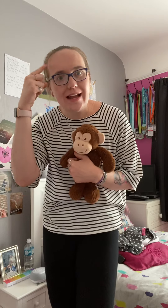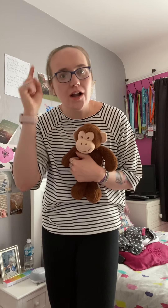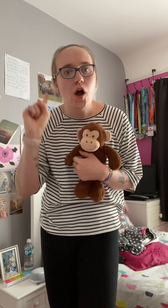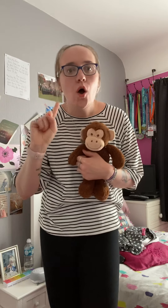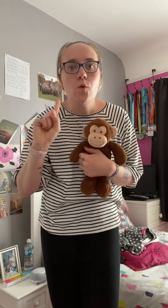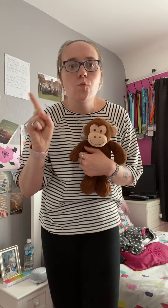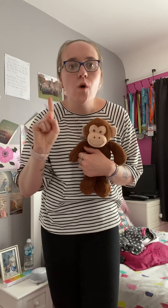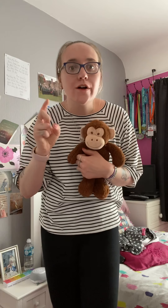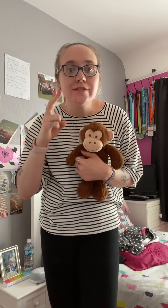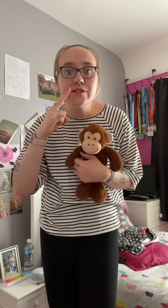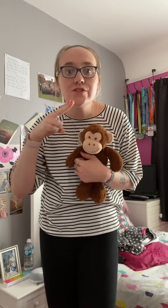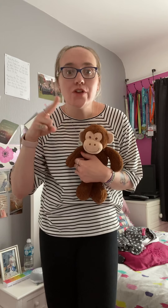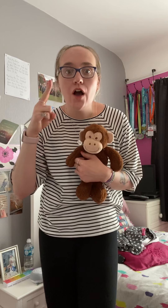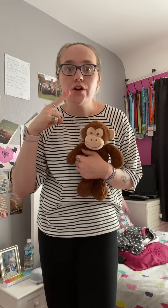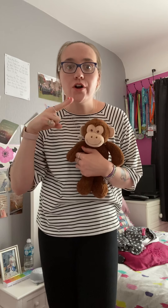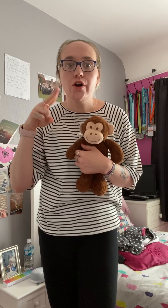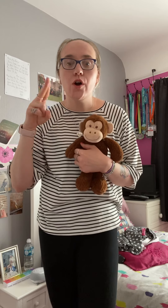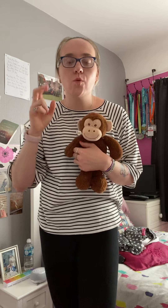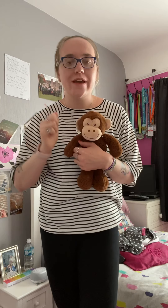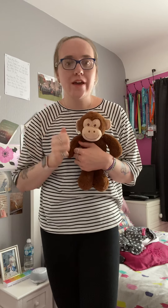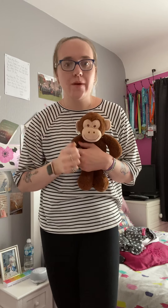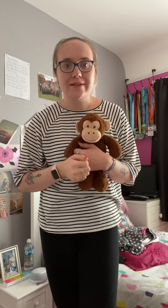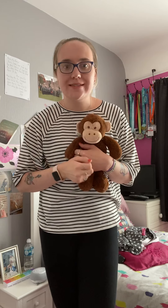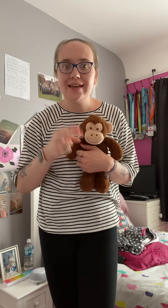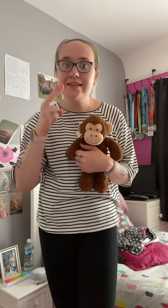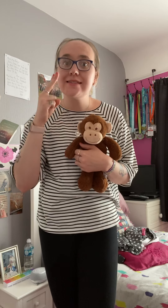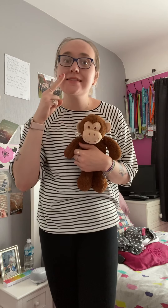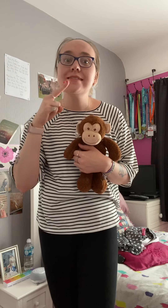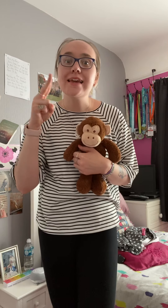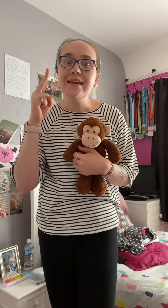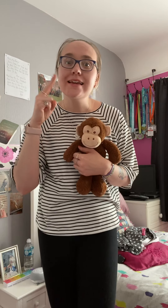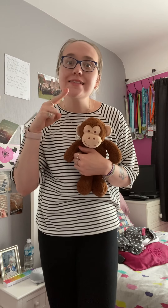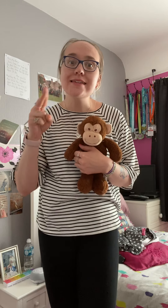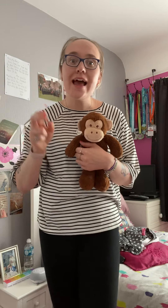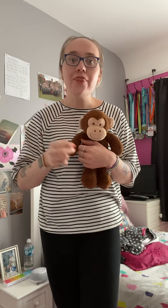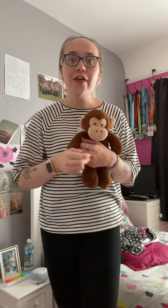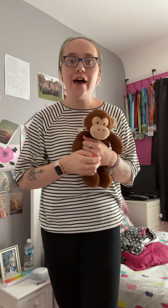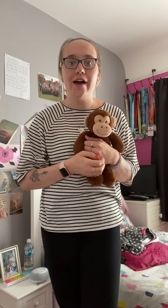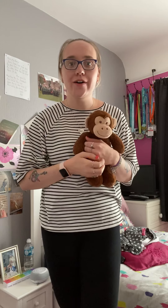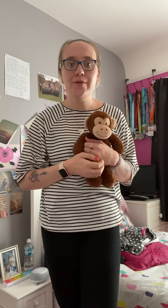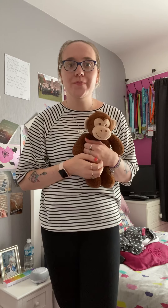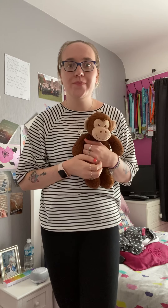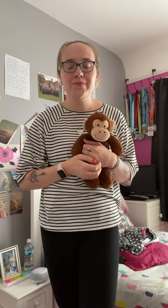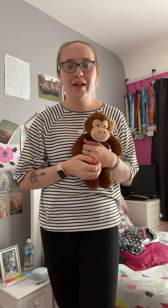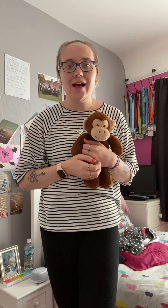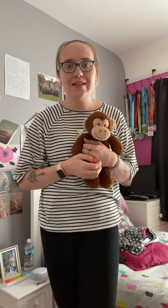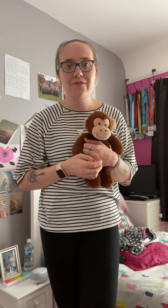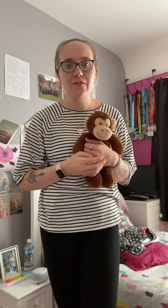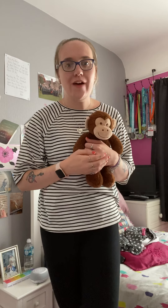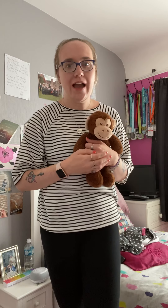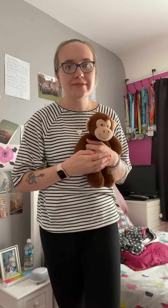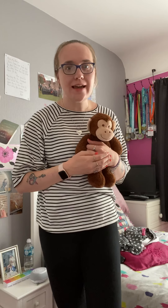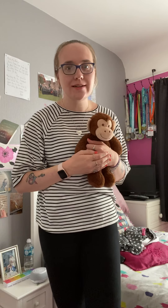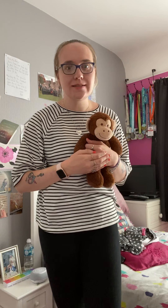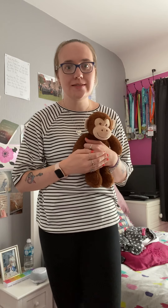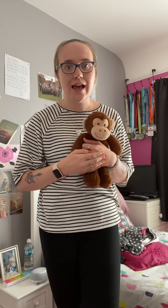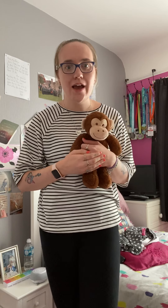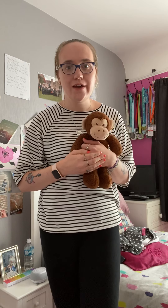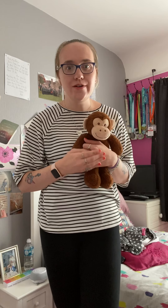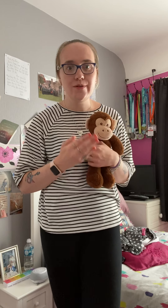what song we're going to sing together. There. I'll give you five seconds at home.